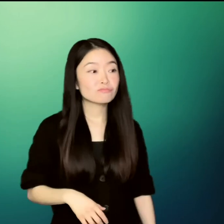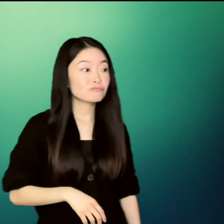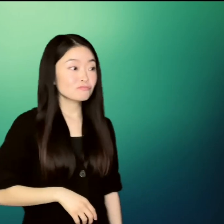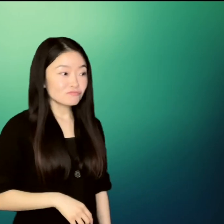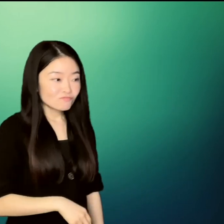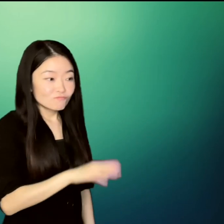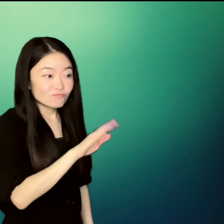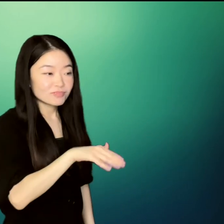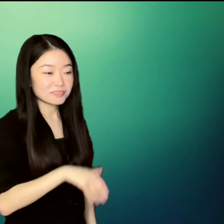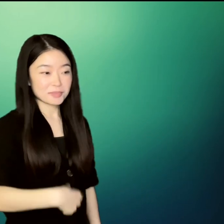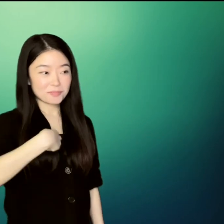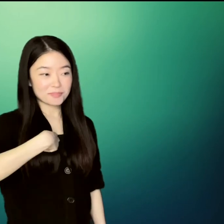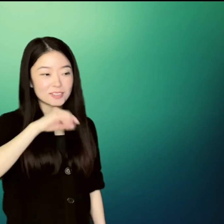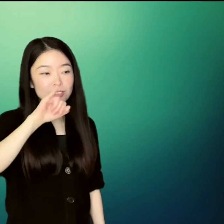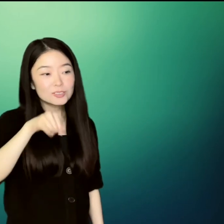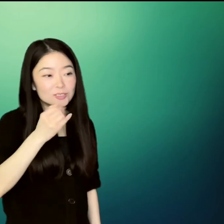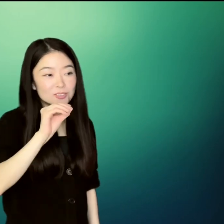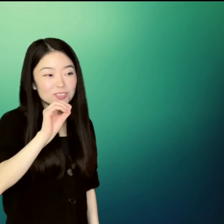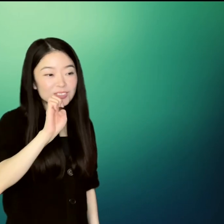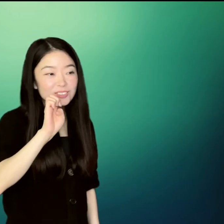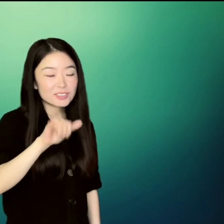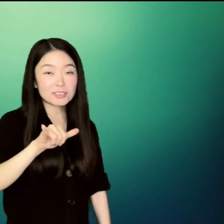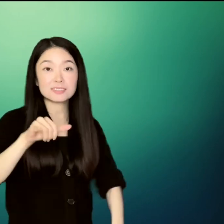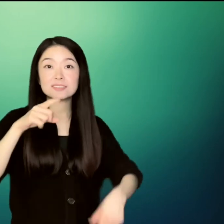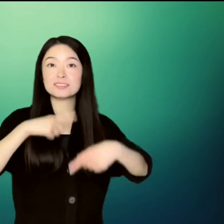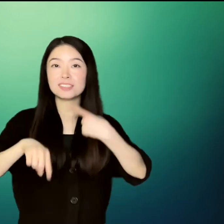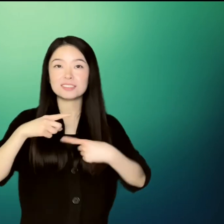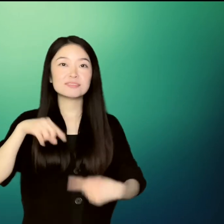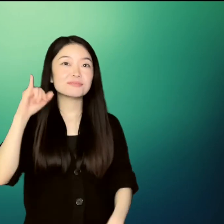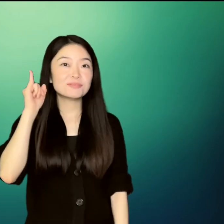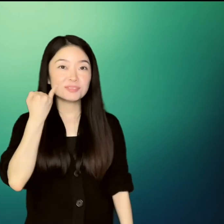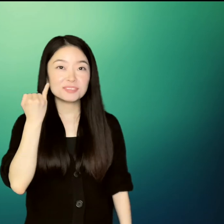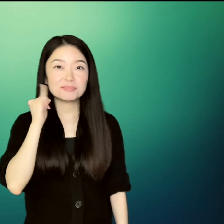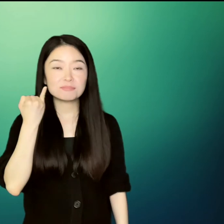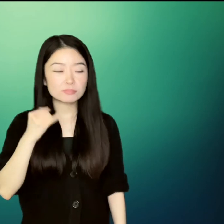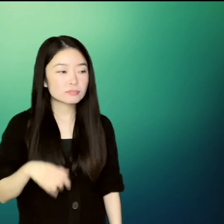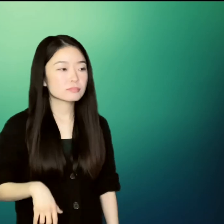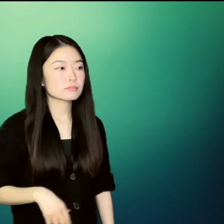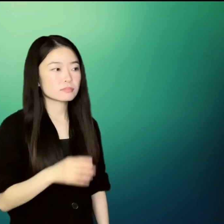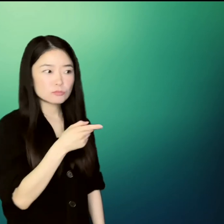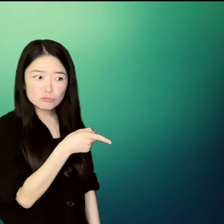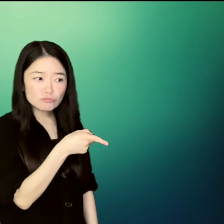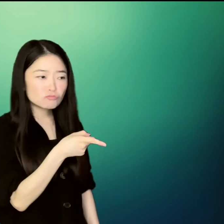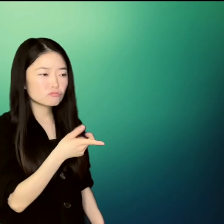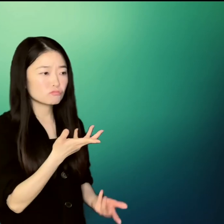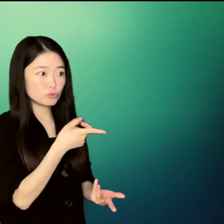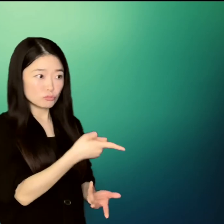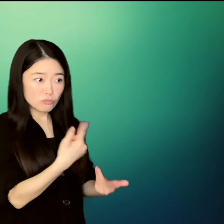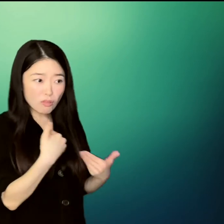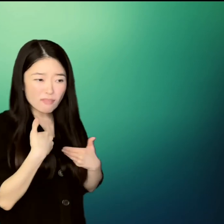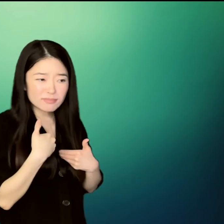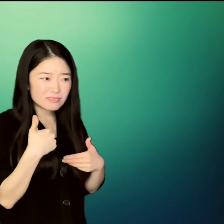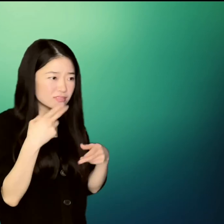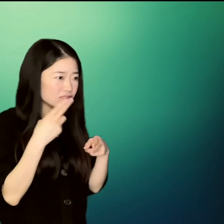I'm Joey, he said. And you? Don't you have any name?